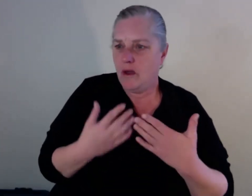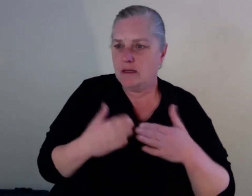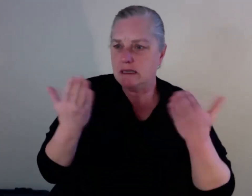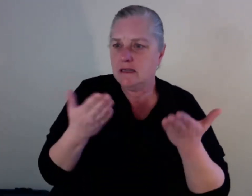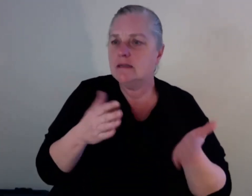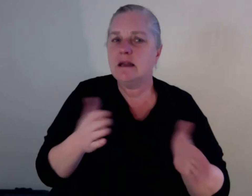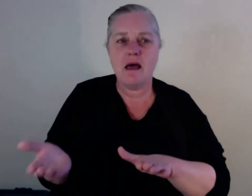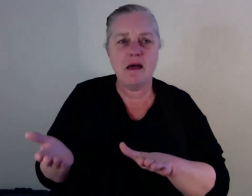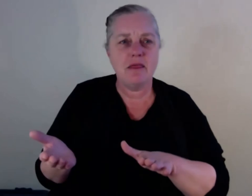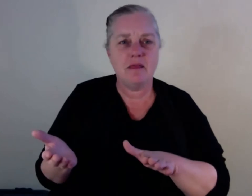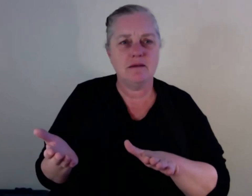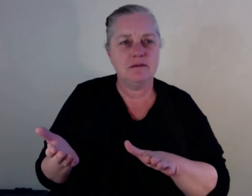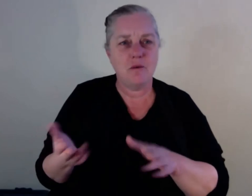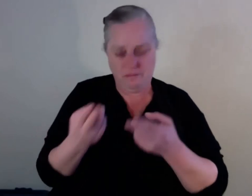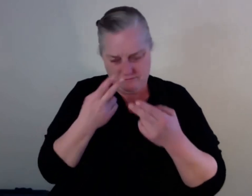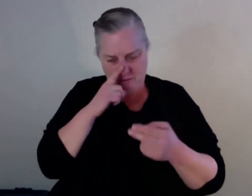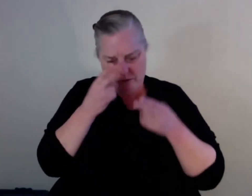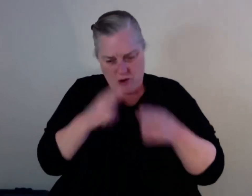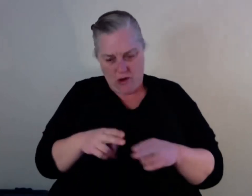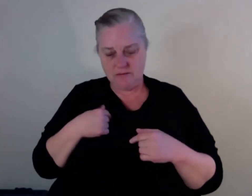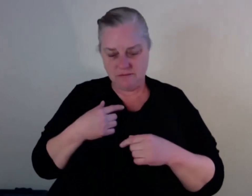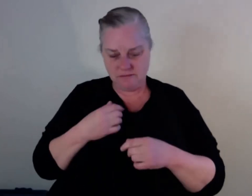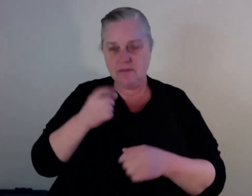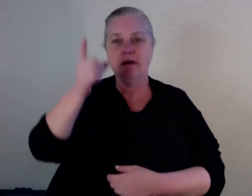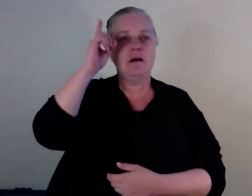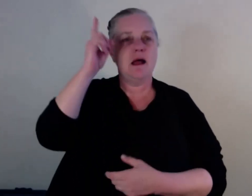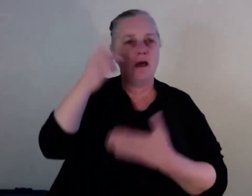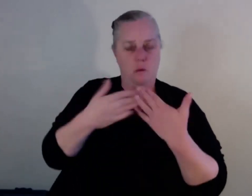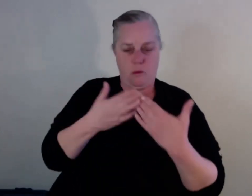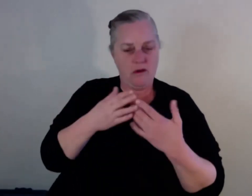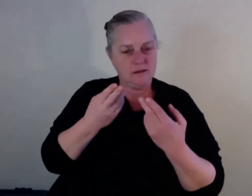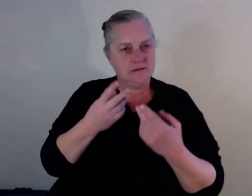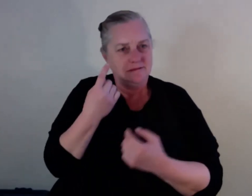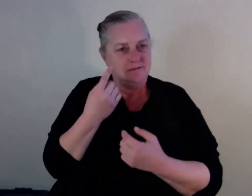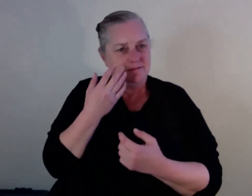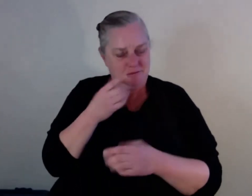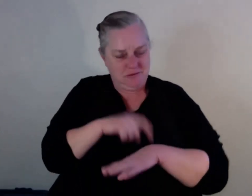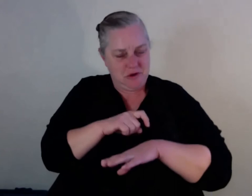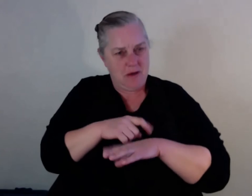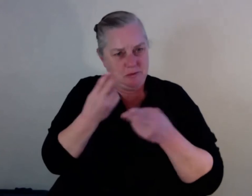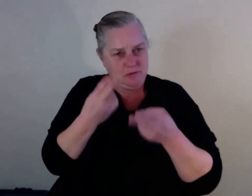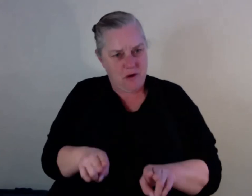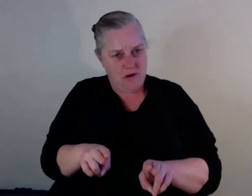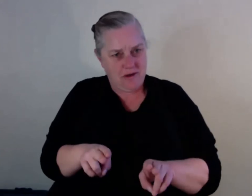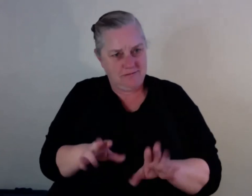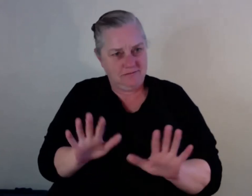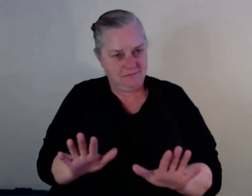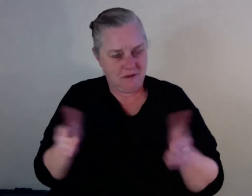I couldn't even say my goodbye. So I thought about it. But then I thought about it. said, are you going to go backward again for something that people don't